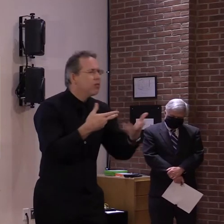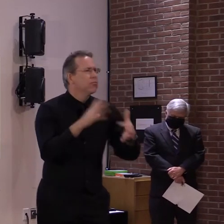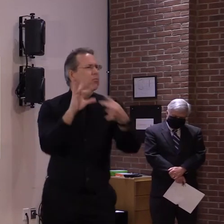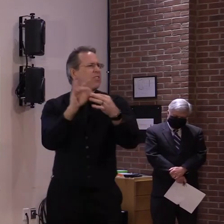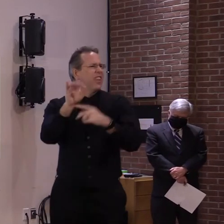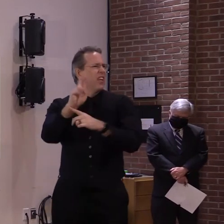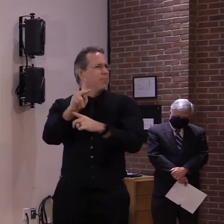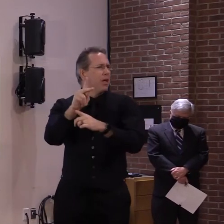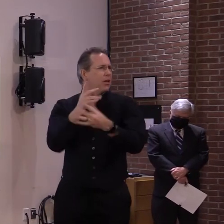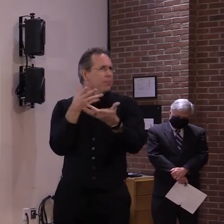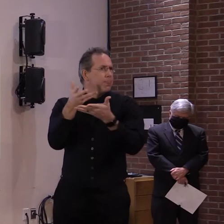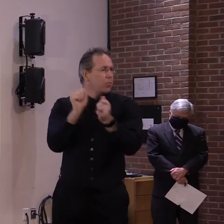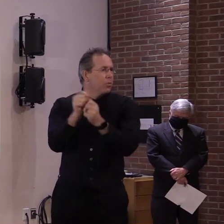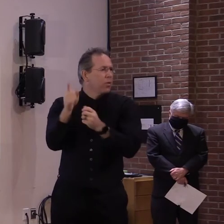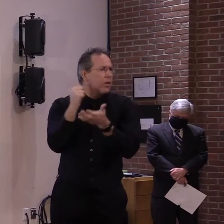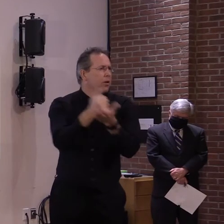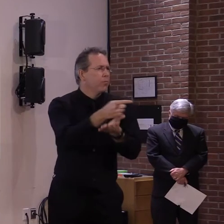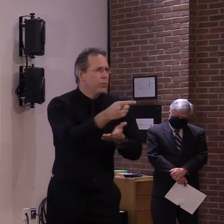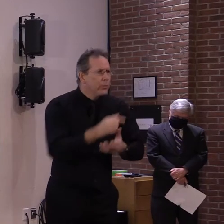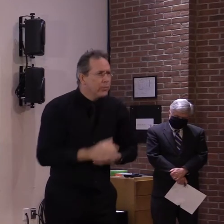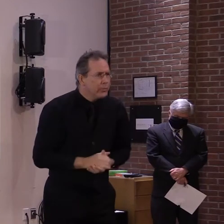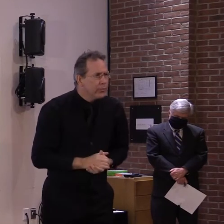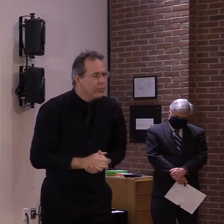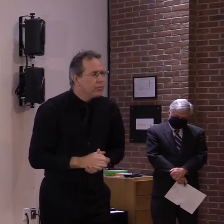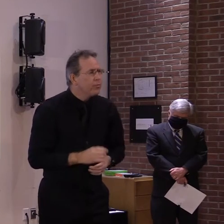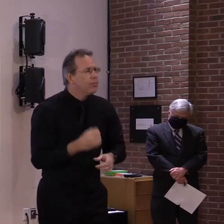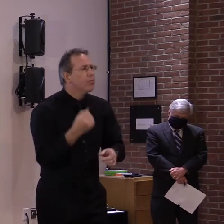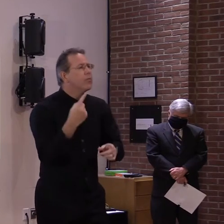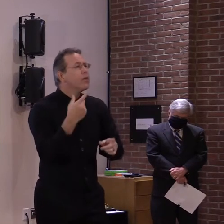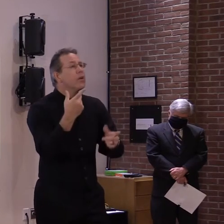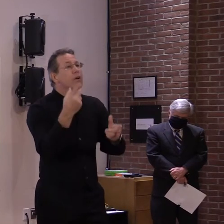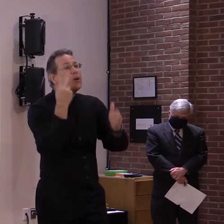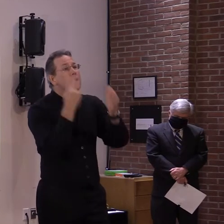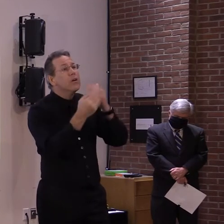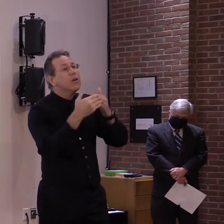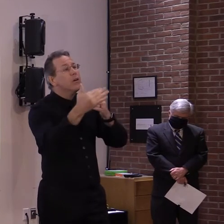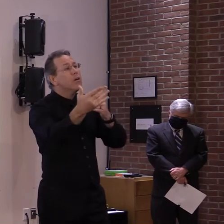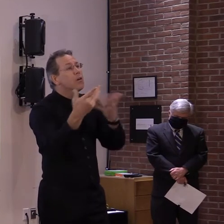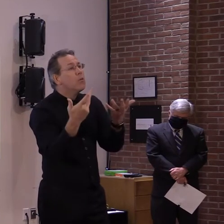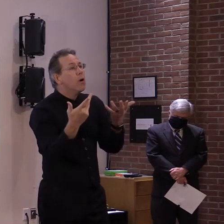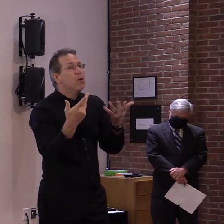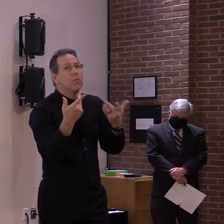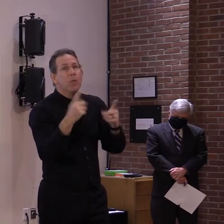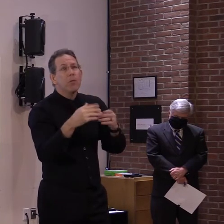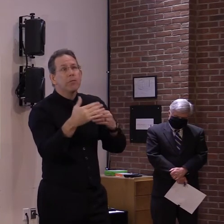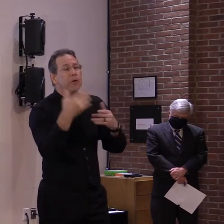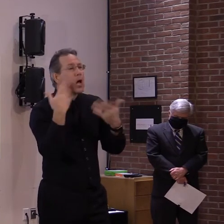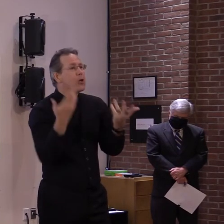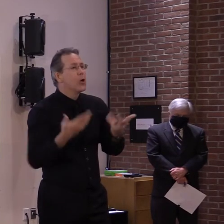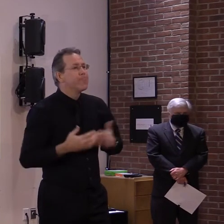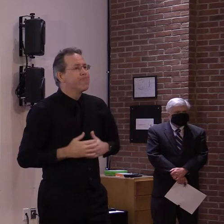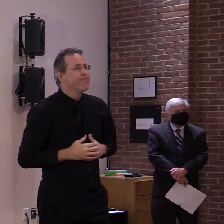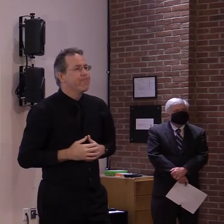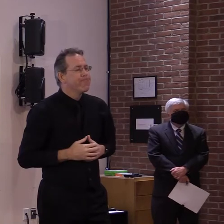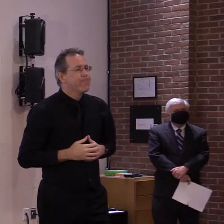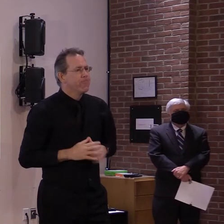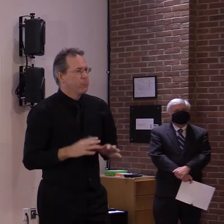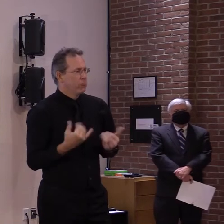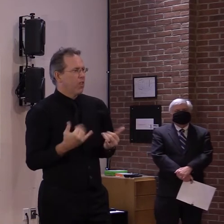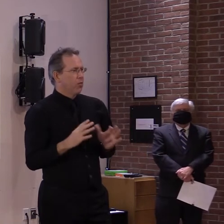other relief will be coming down the pipe. So this is a really good chance to jump on that today.